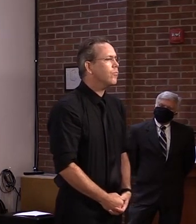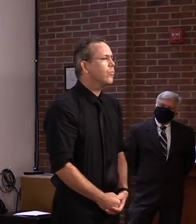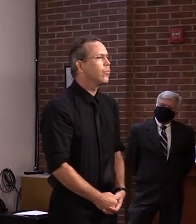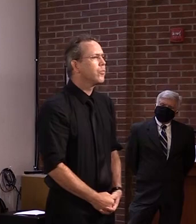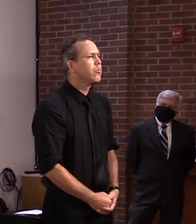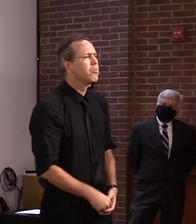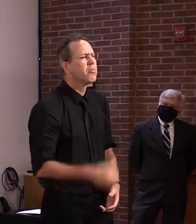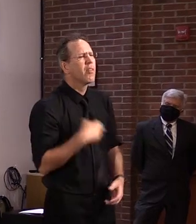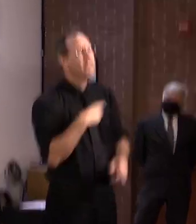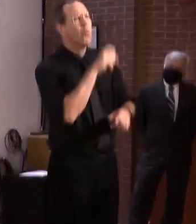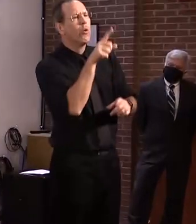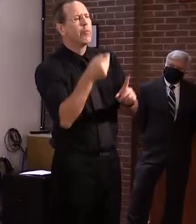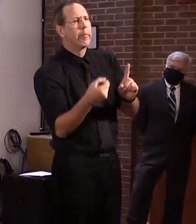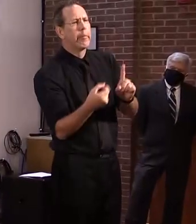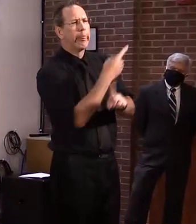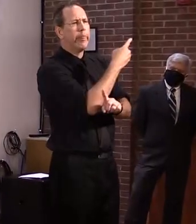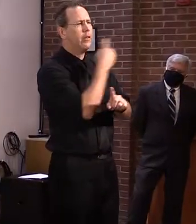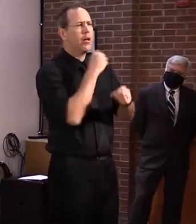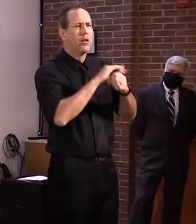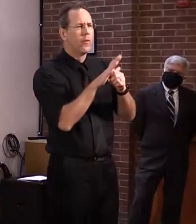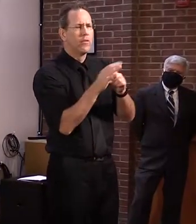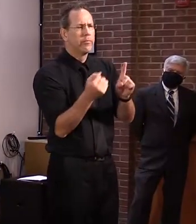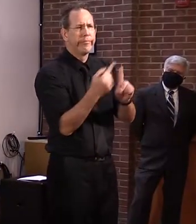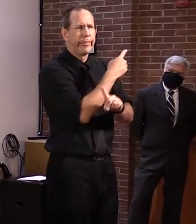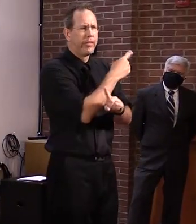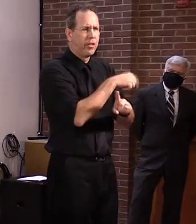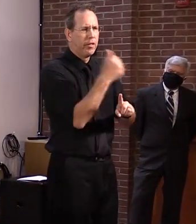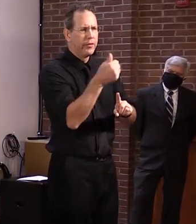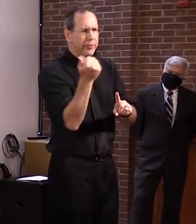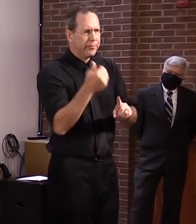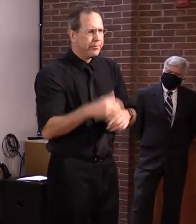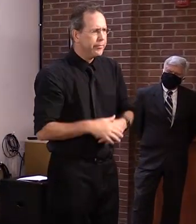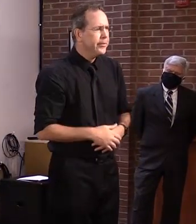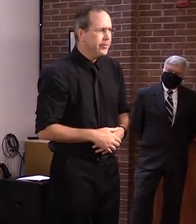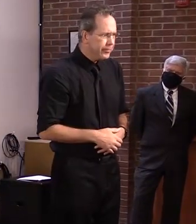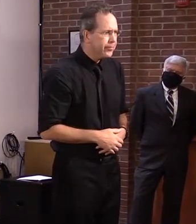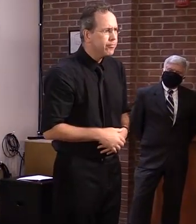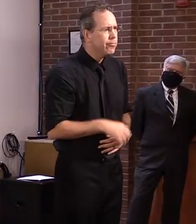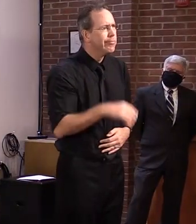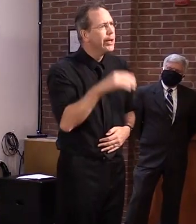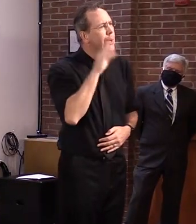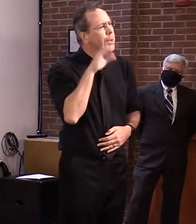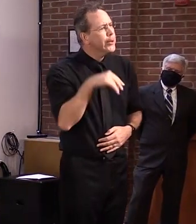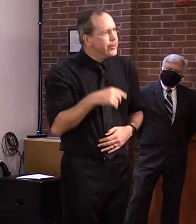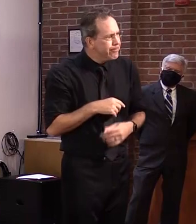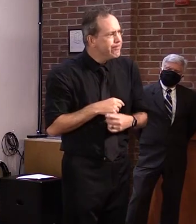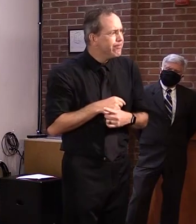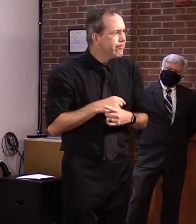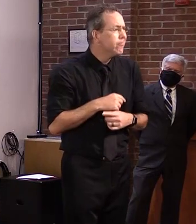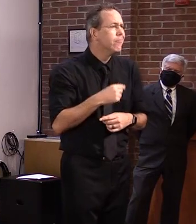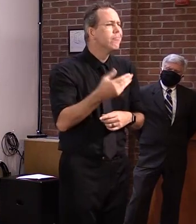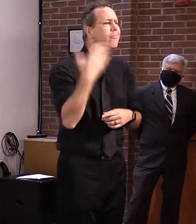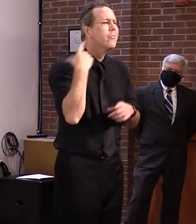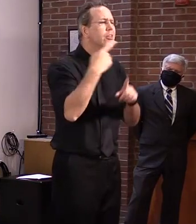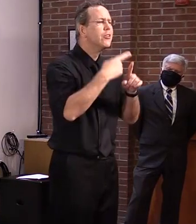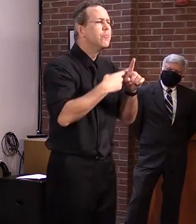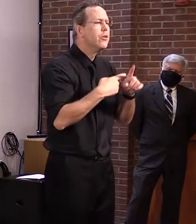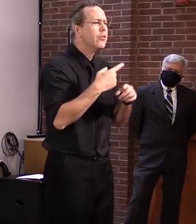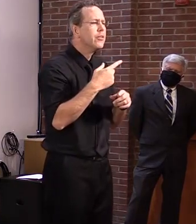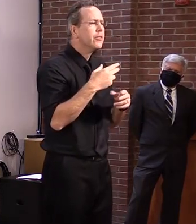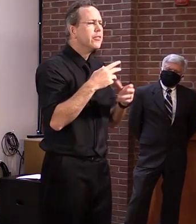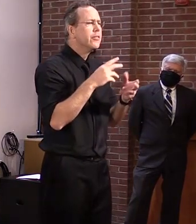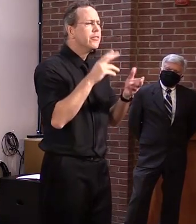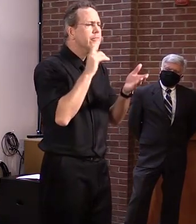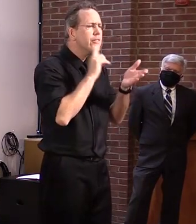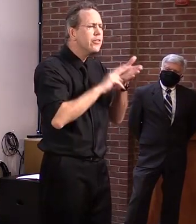Governor, you probably are aware, I'm sure you're aware, that last month the Secretary of the Interior asked a question on behalf of President